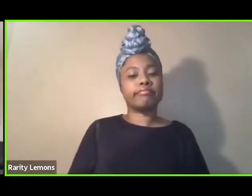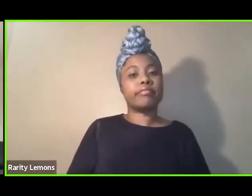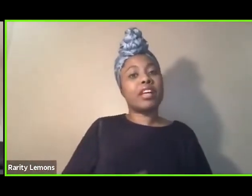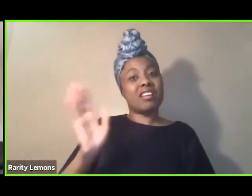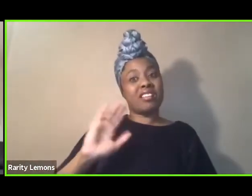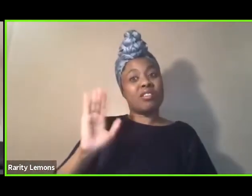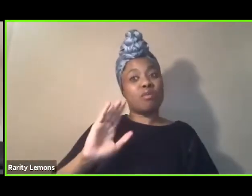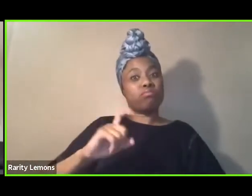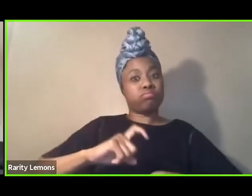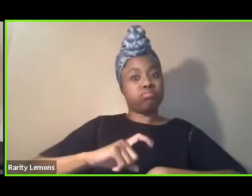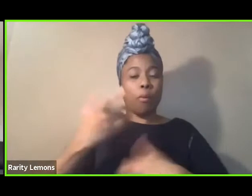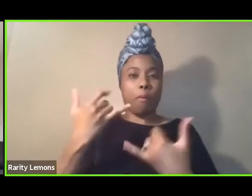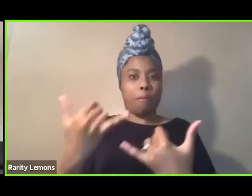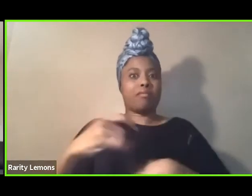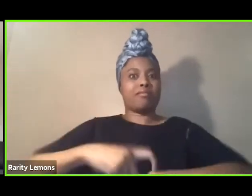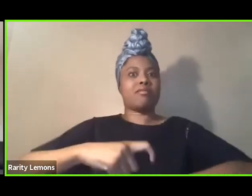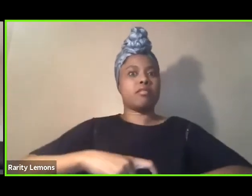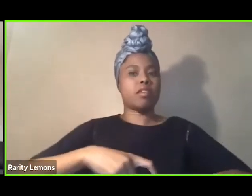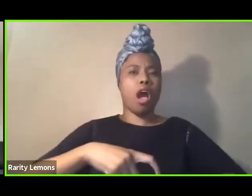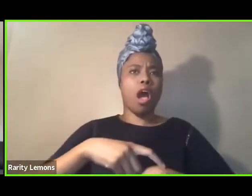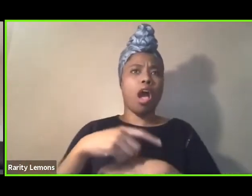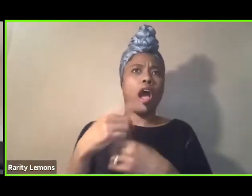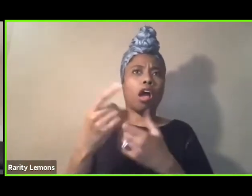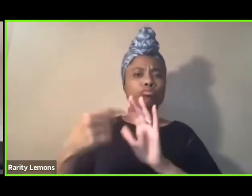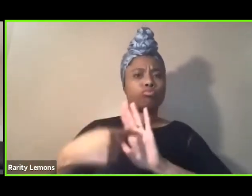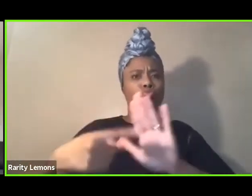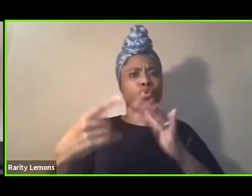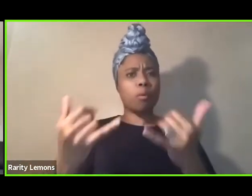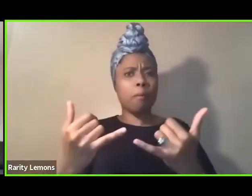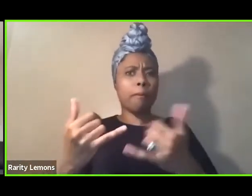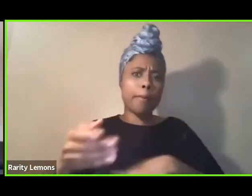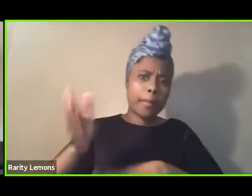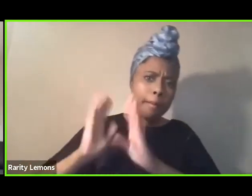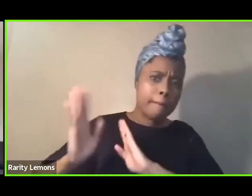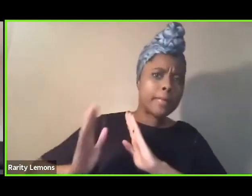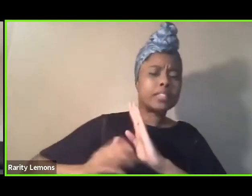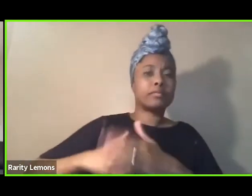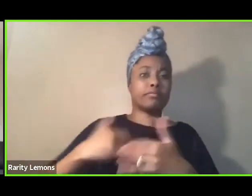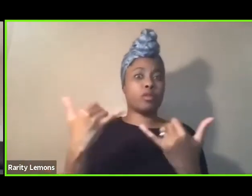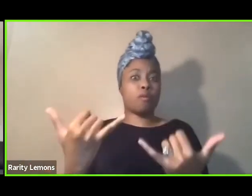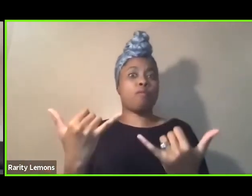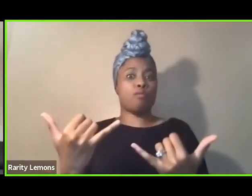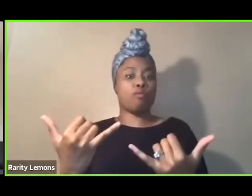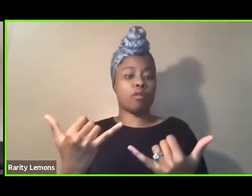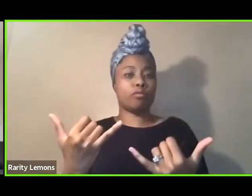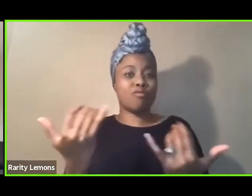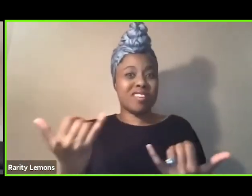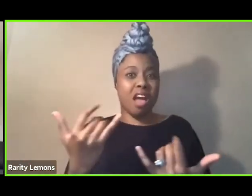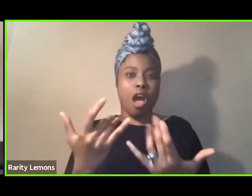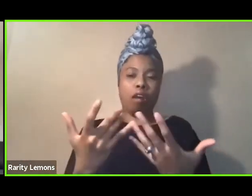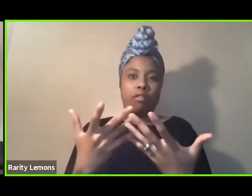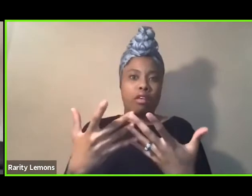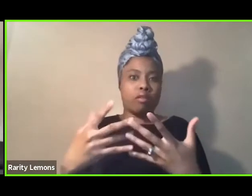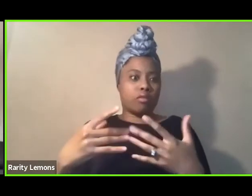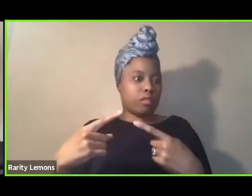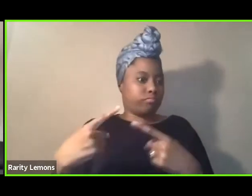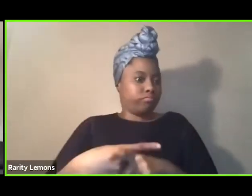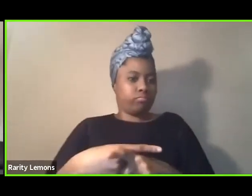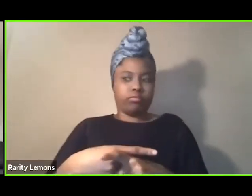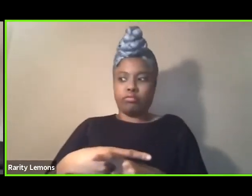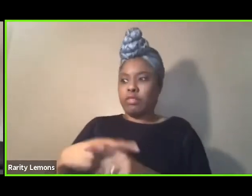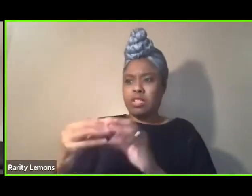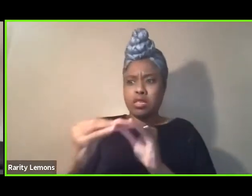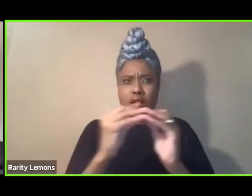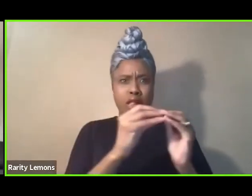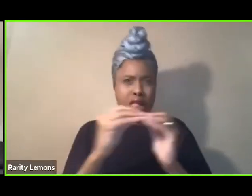Today's uprisings reflect the historical tension of the past and present. We are now in the middle of this tension that is forming our future.